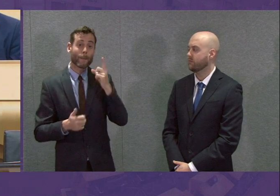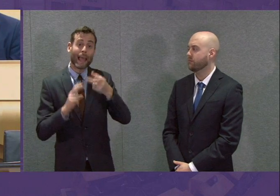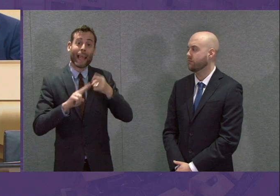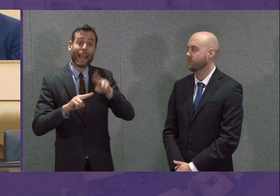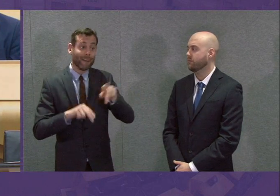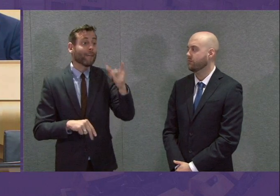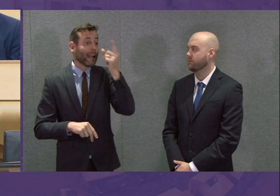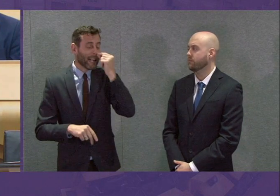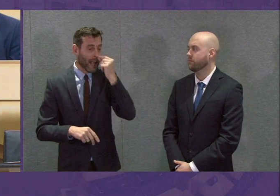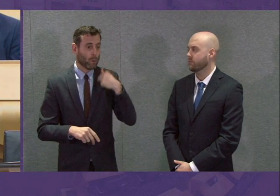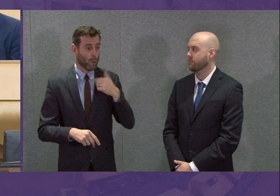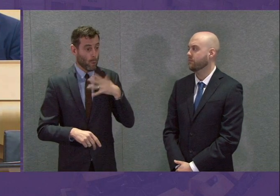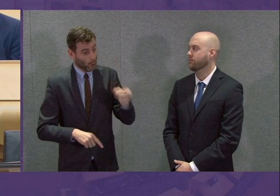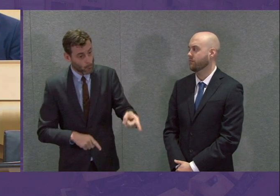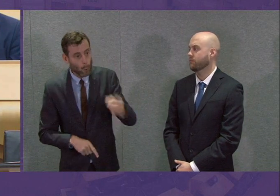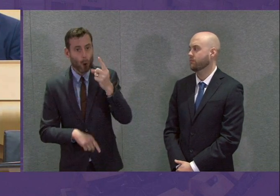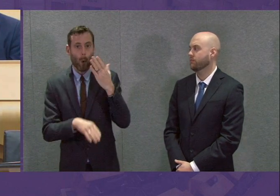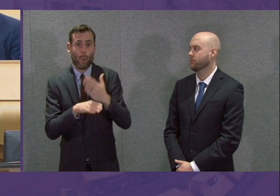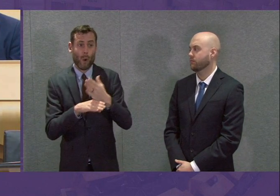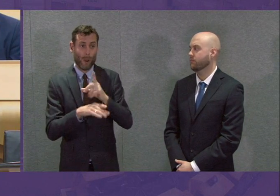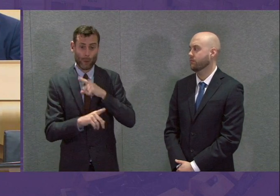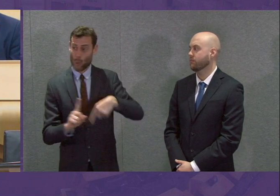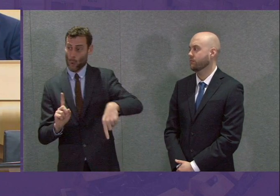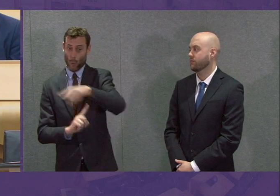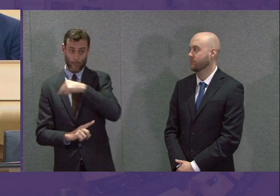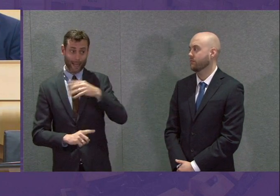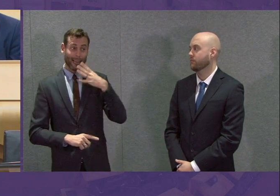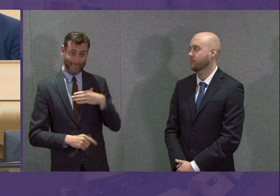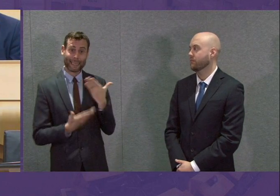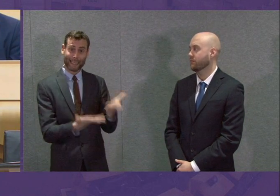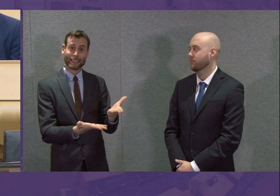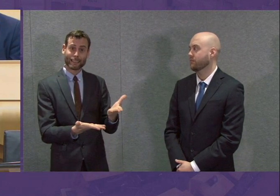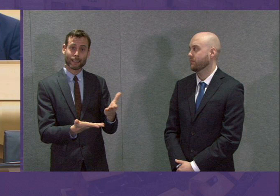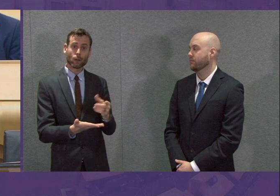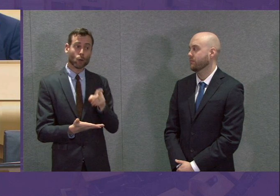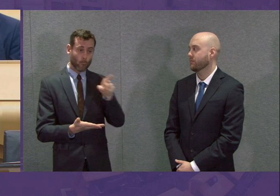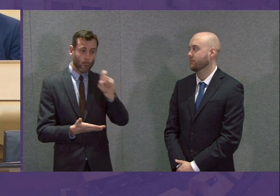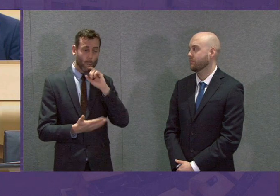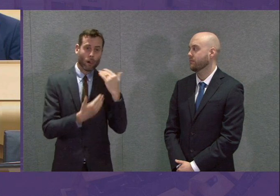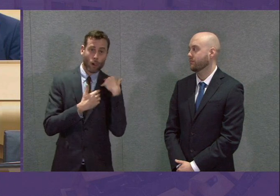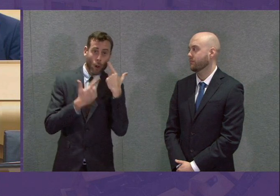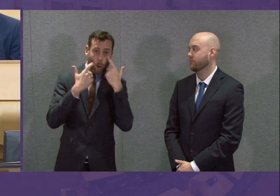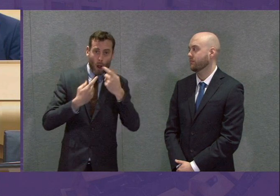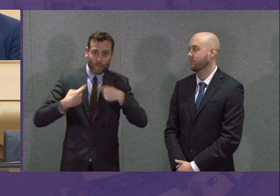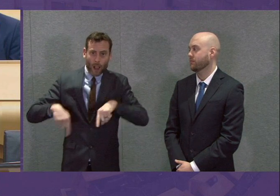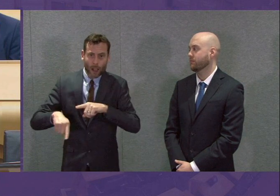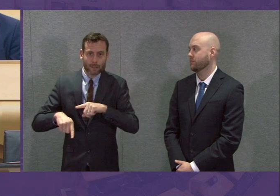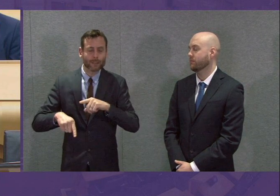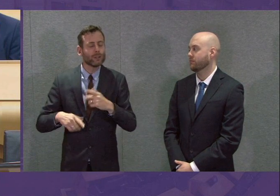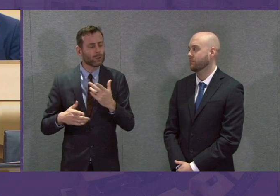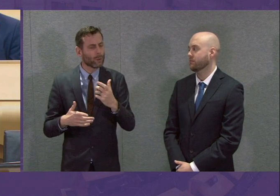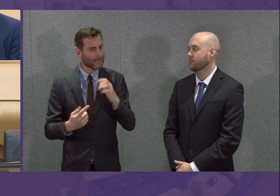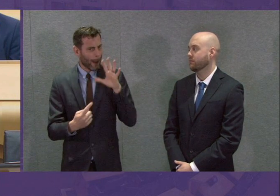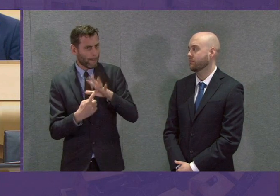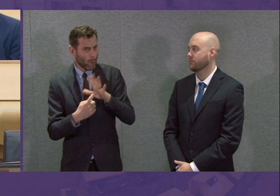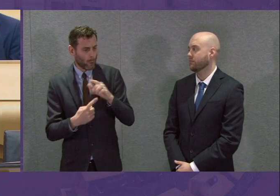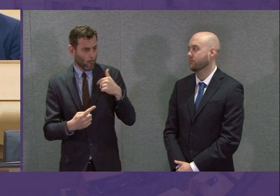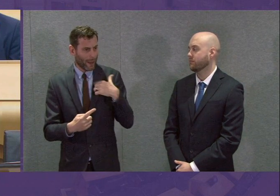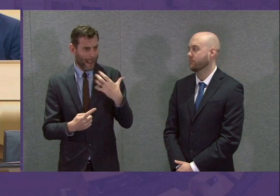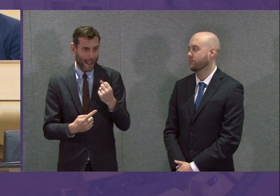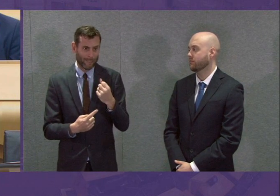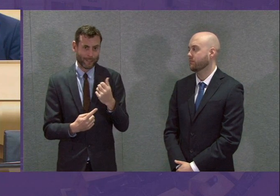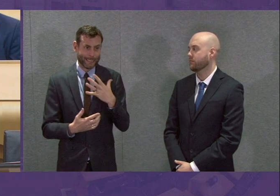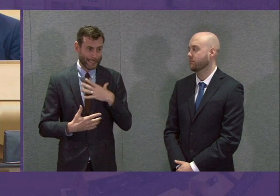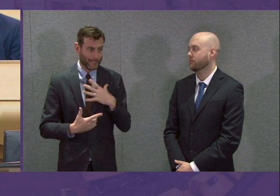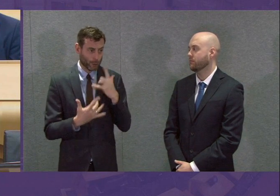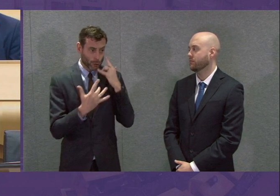possible, because the rest of us need you, because you're going to be looking after all of us. So we have a shared interest in making sure that this happens as quickly as possible,